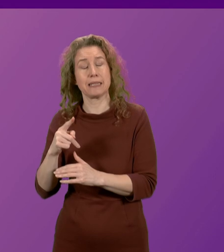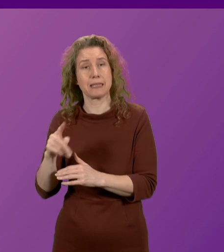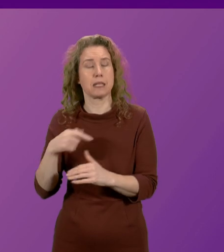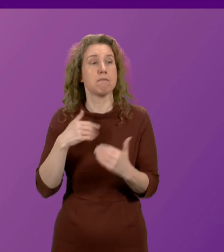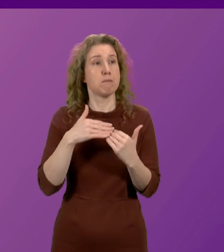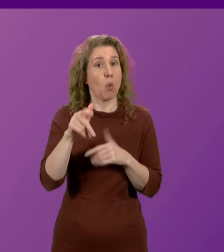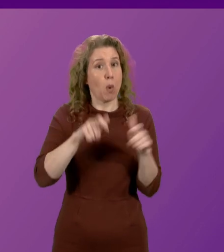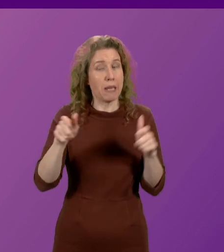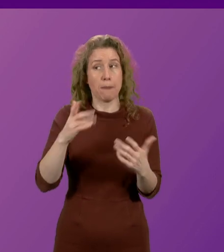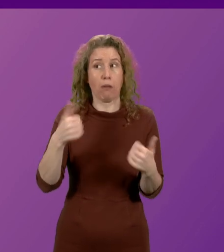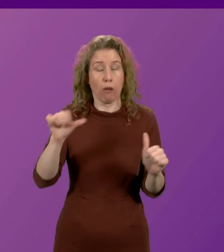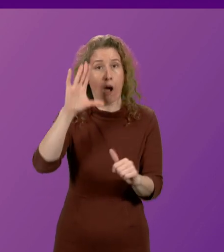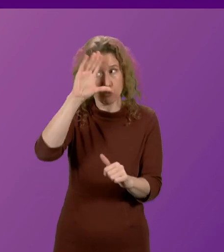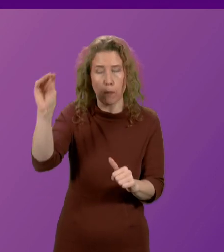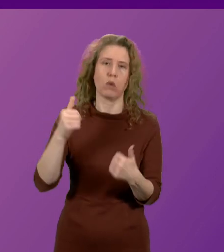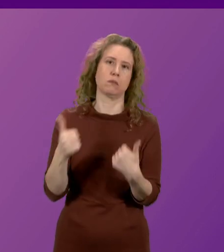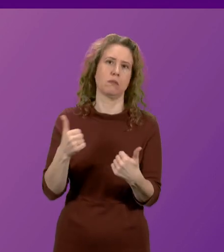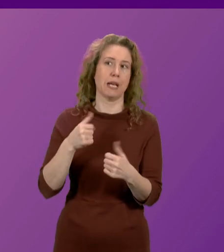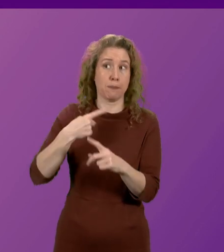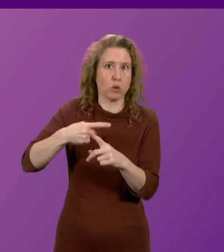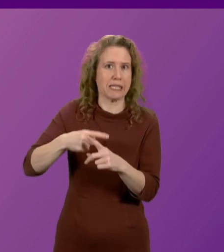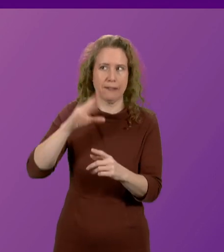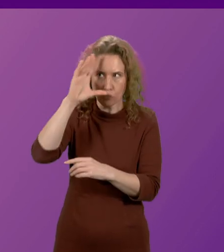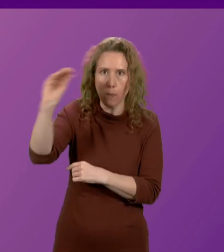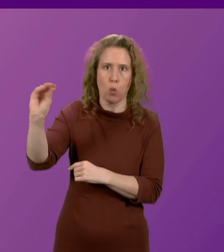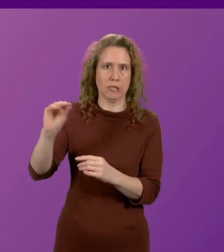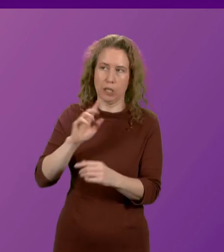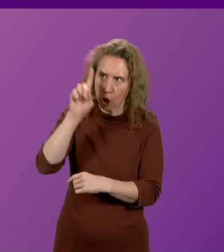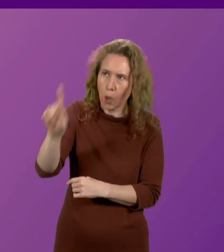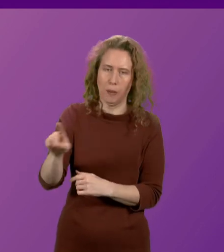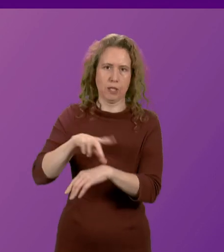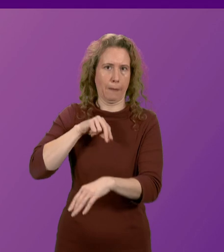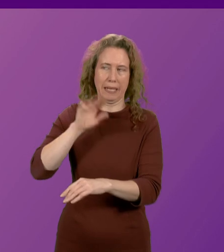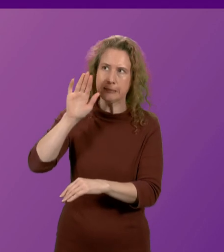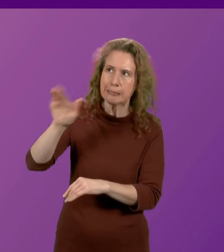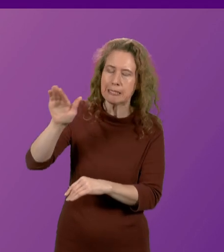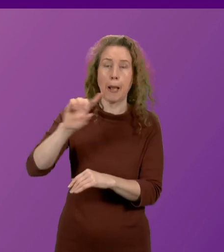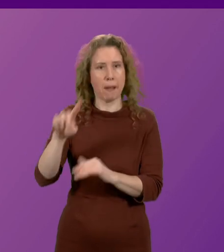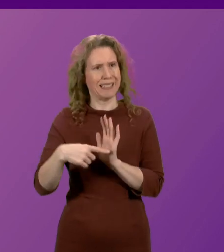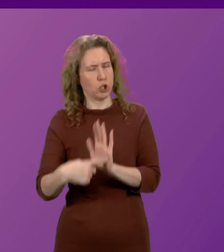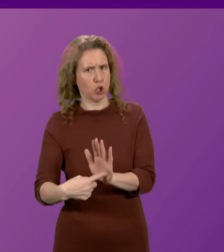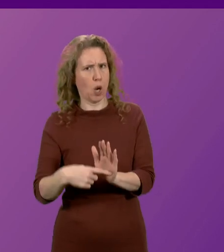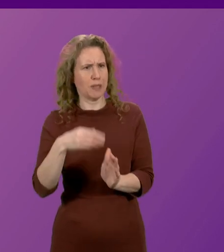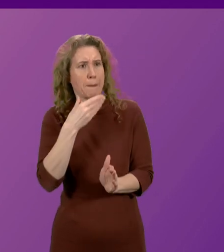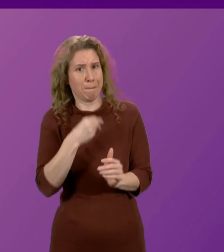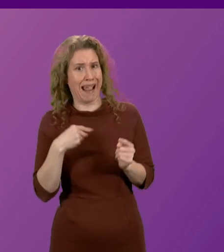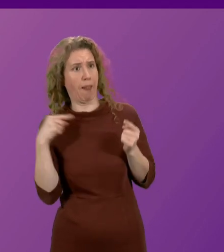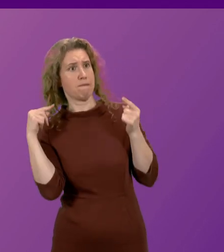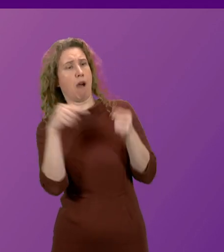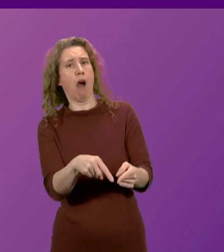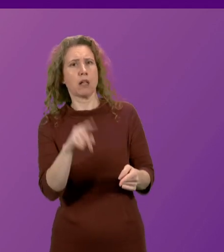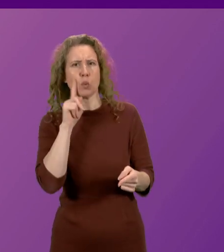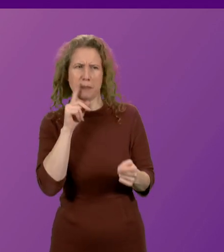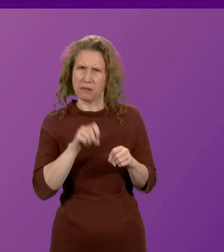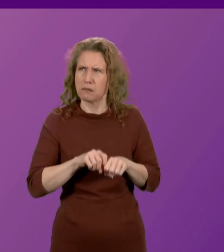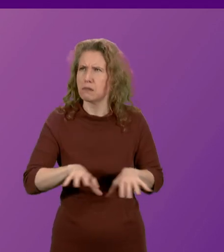more people are reporting it, and that is progress. But this, of course, is indicative of the fact that male violence against women remains endemic.